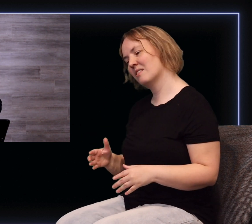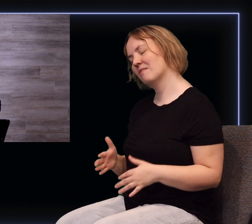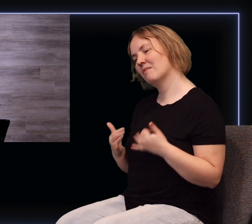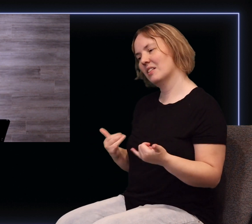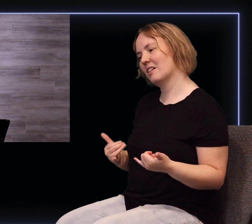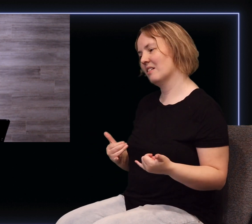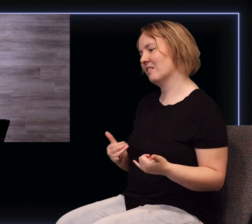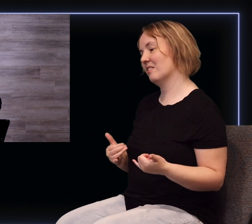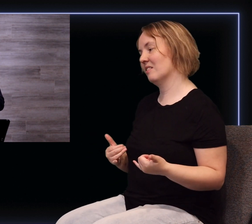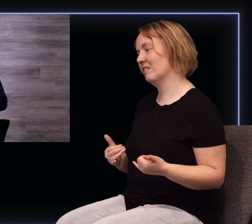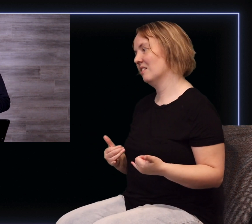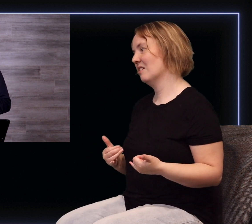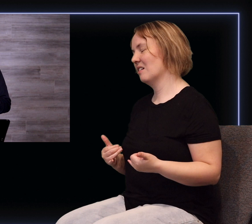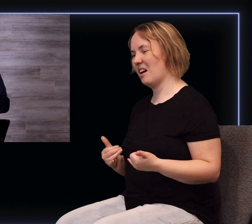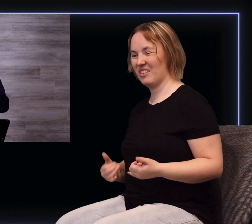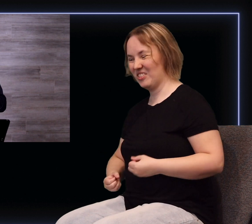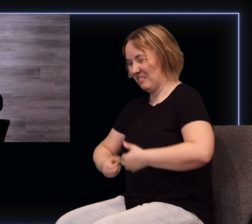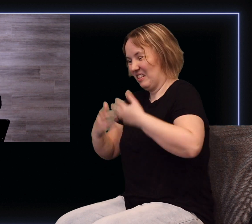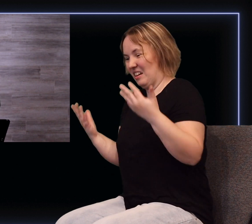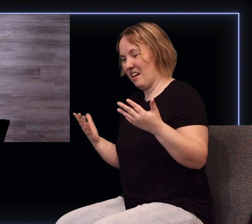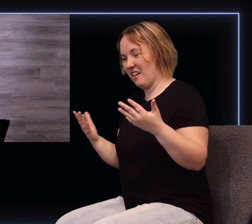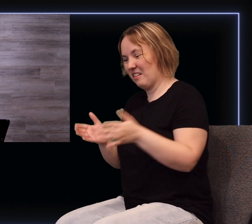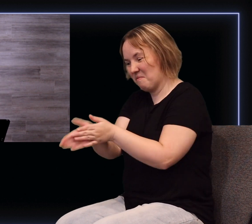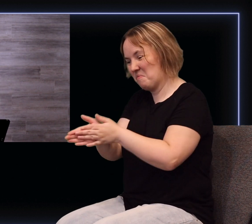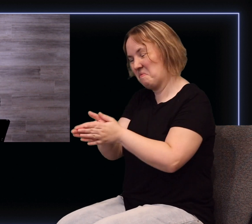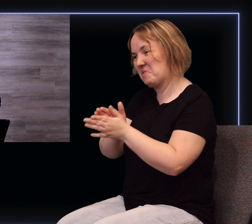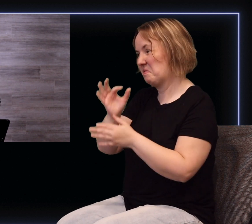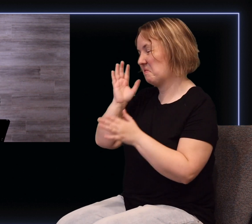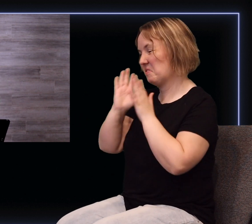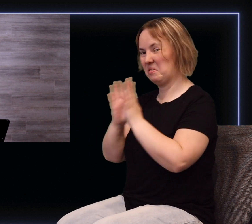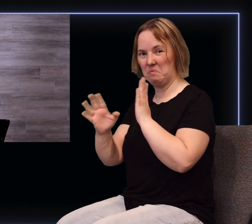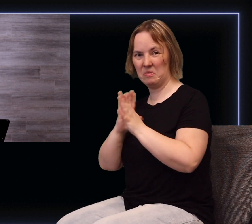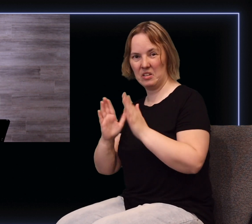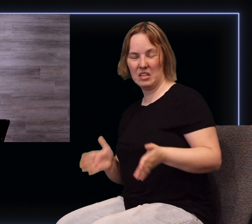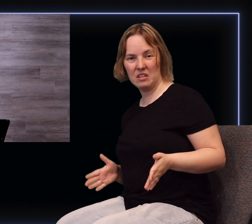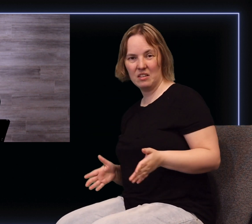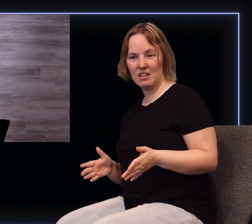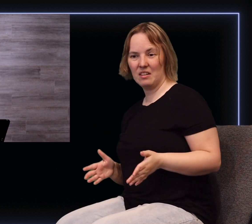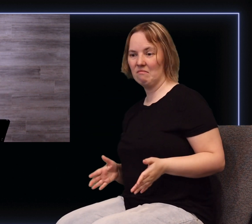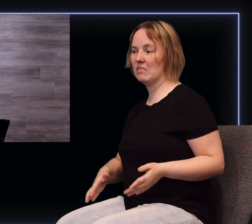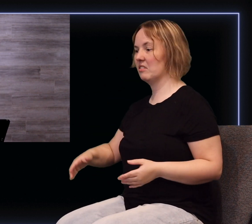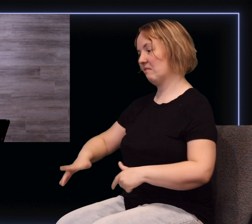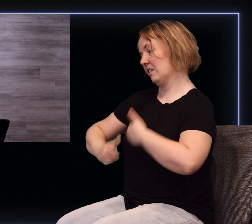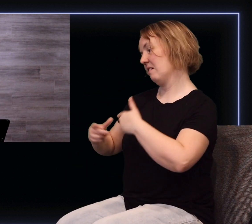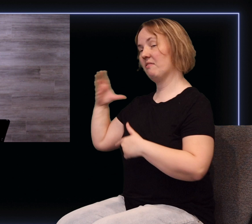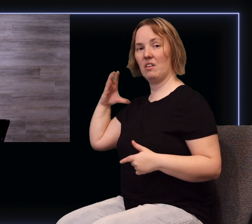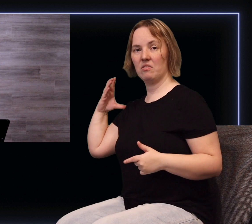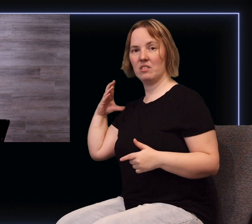a lot of emphasis on motivational speaking or it just seems that everybody has a life coach and